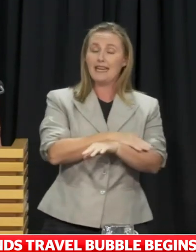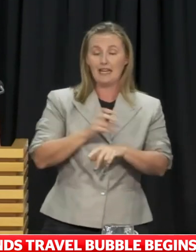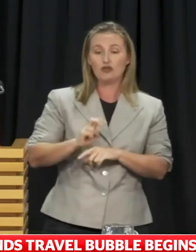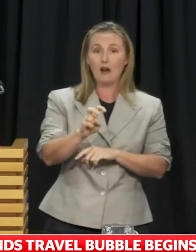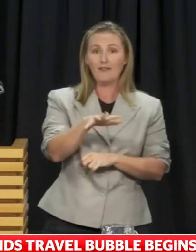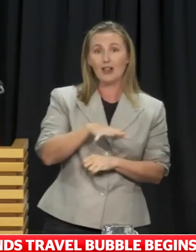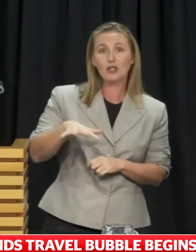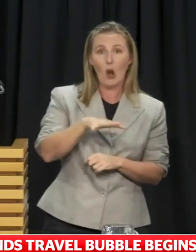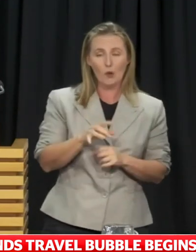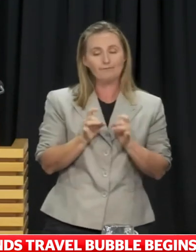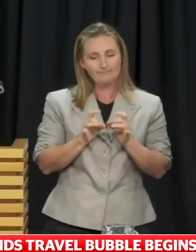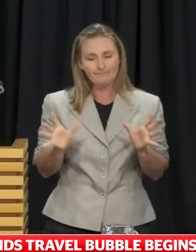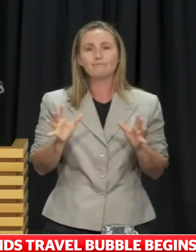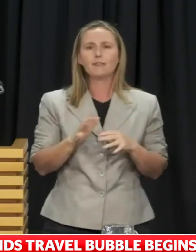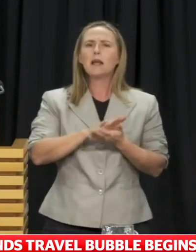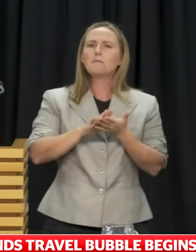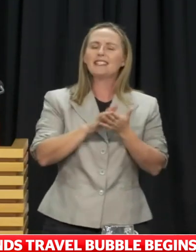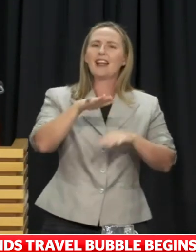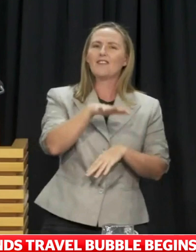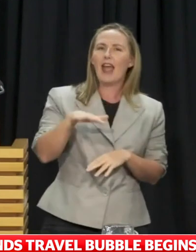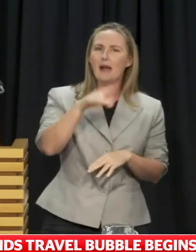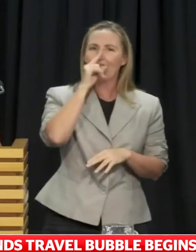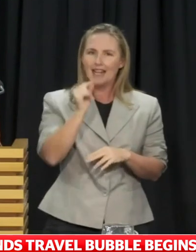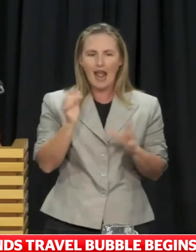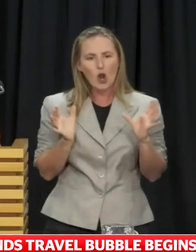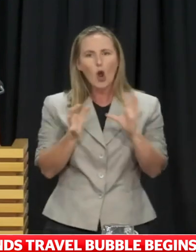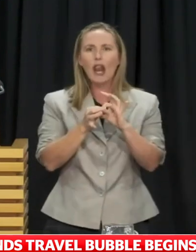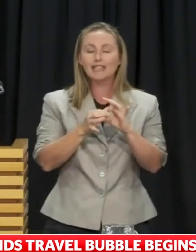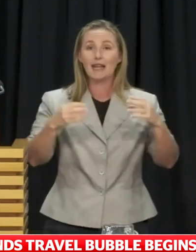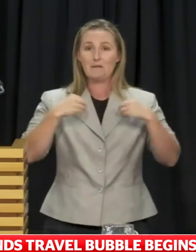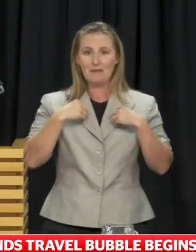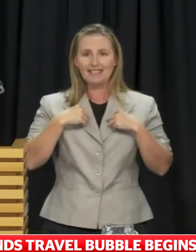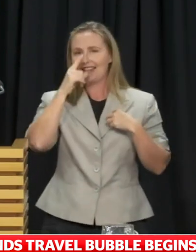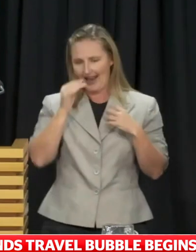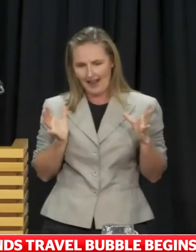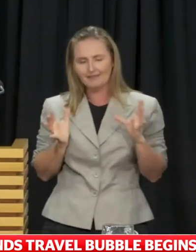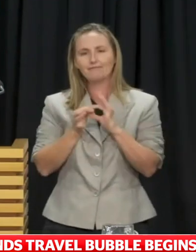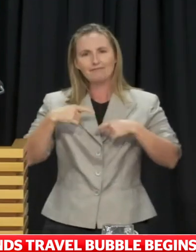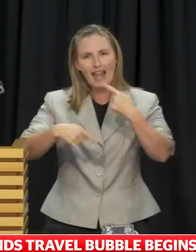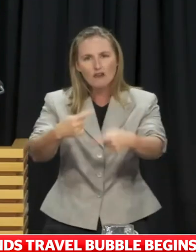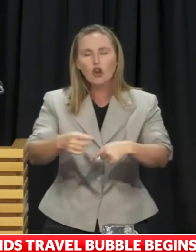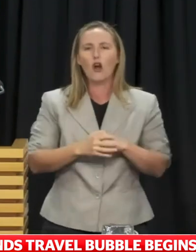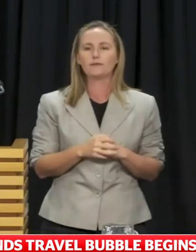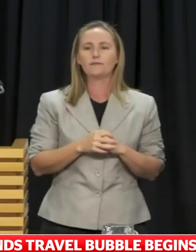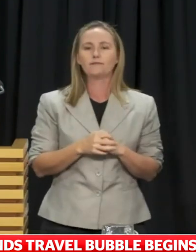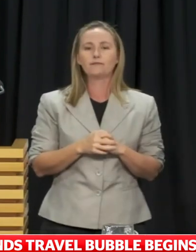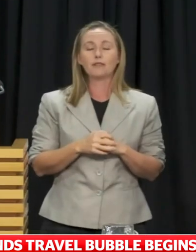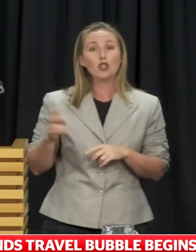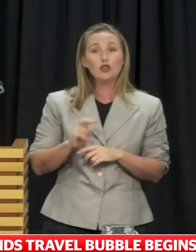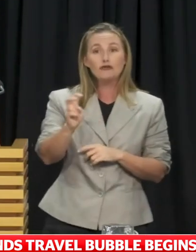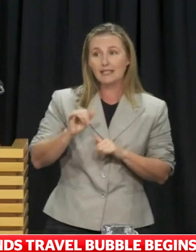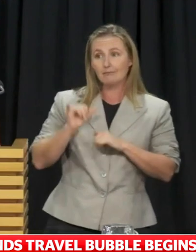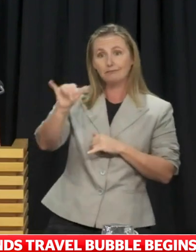allow families to reconnect, commercial arrangements to resume, and tourism in the Cooks to kick off once again.